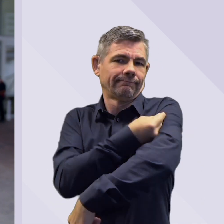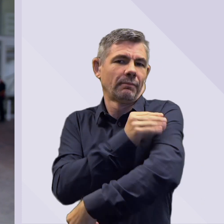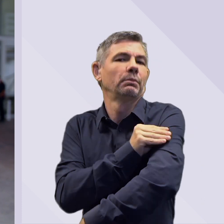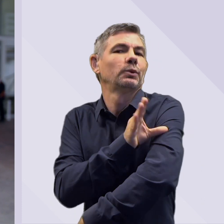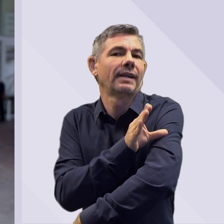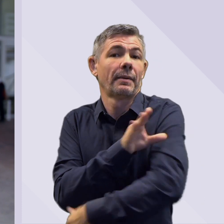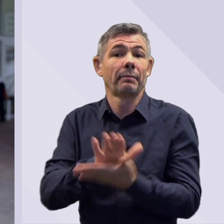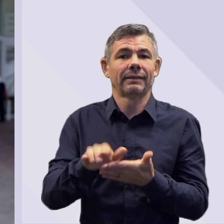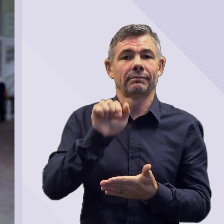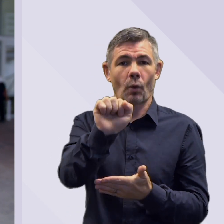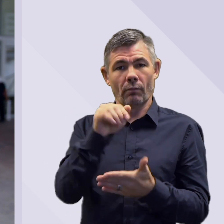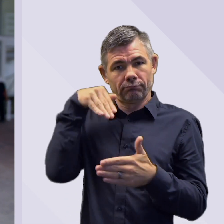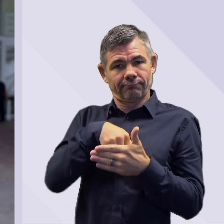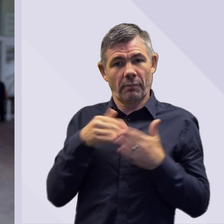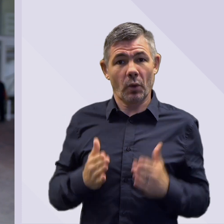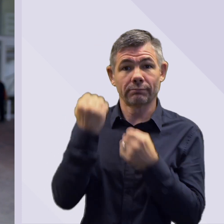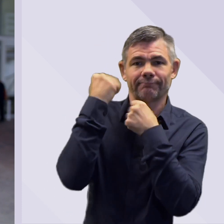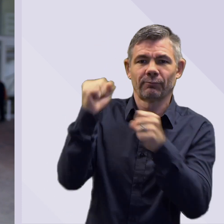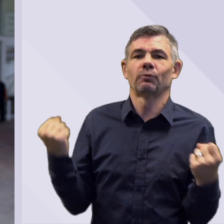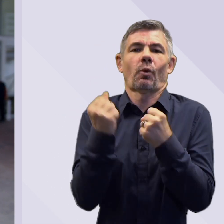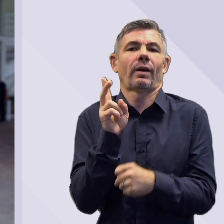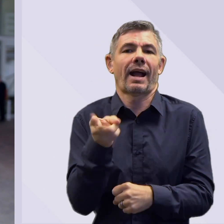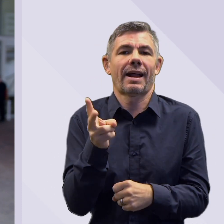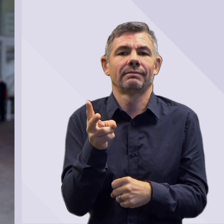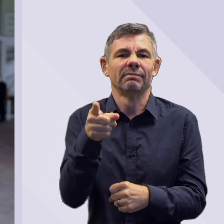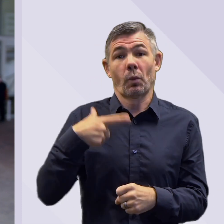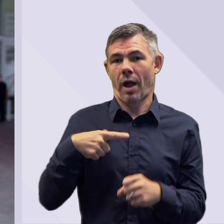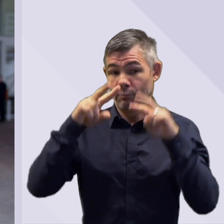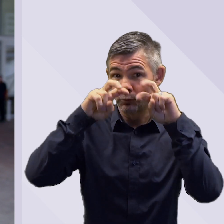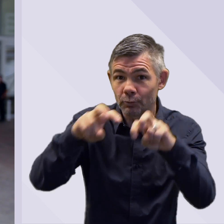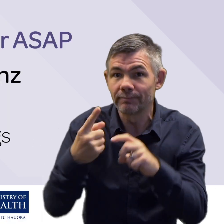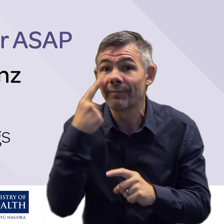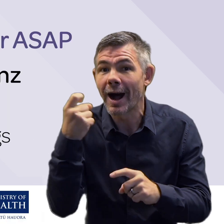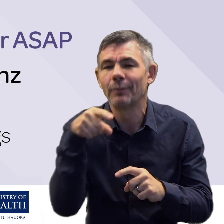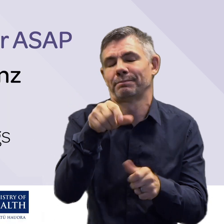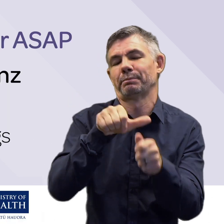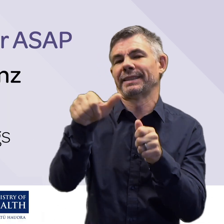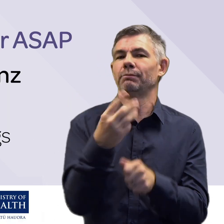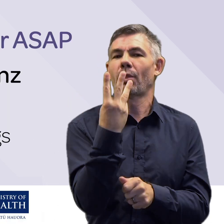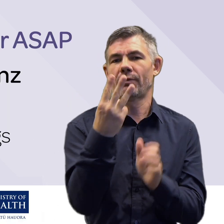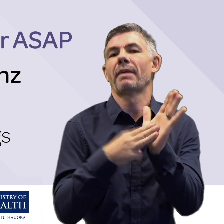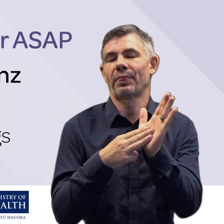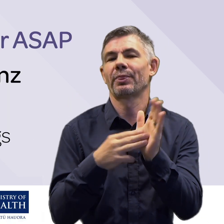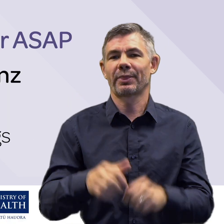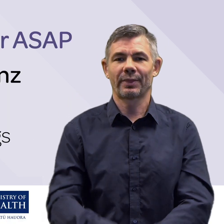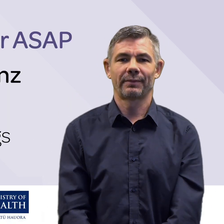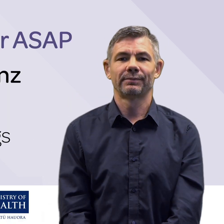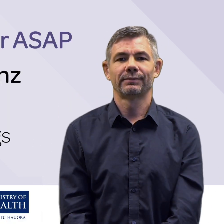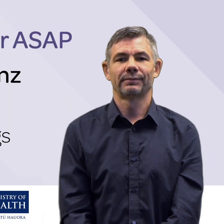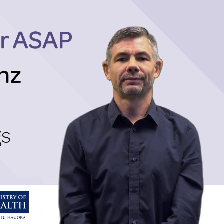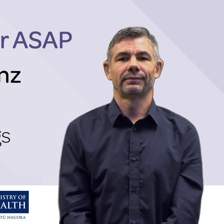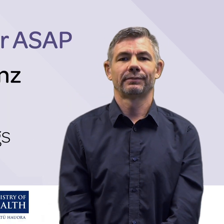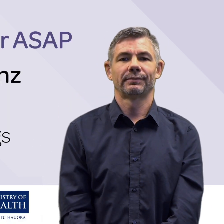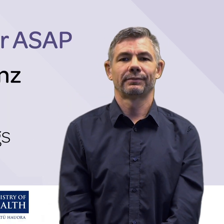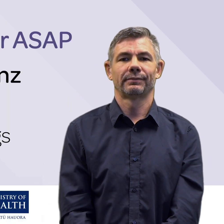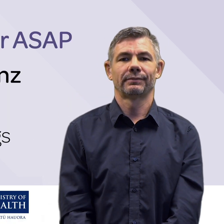back up again and that's why we've seen that interval for the booster dose come back to three months. BookMyVaccine.nz for whānau bookings call 0800